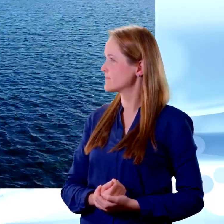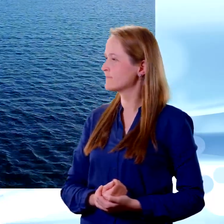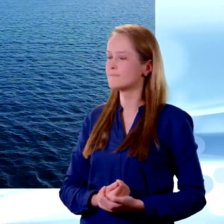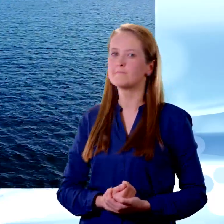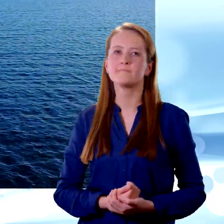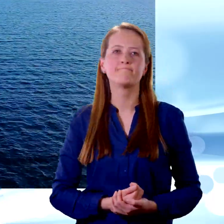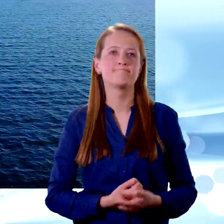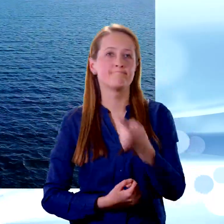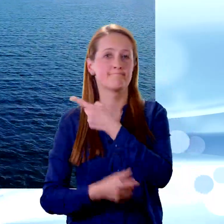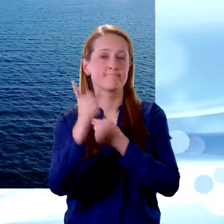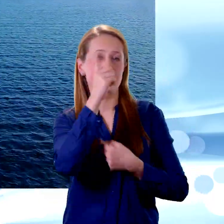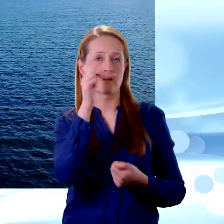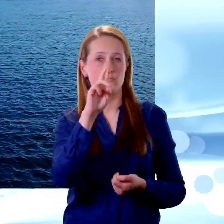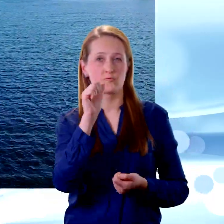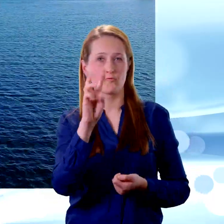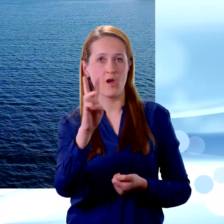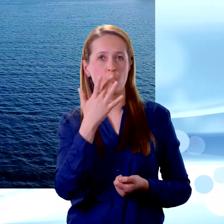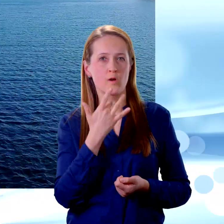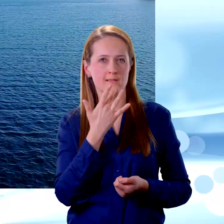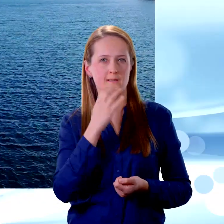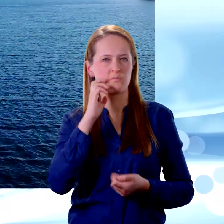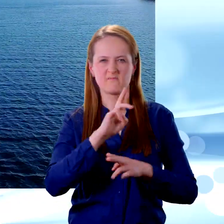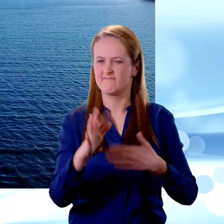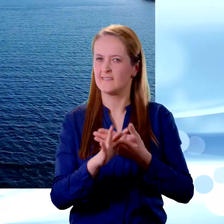This is called raw water because it's unsafe to drink.